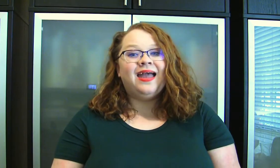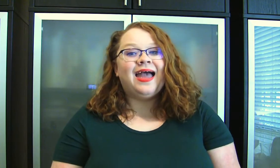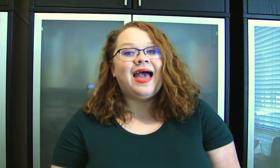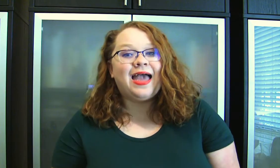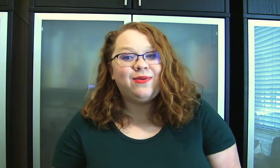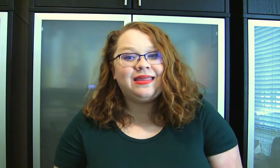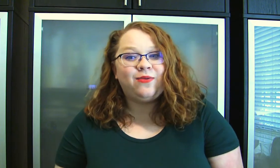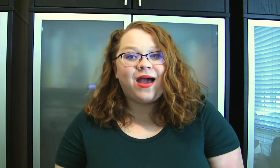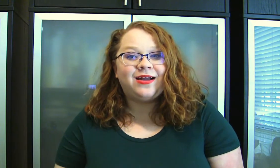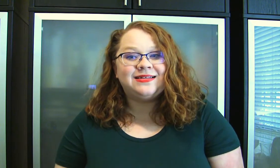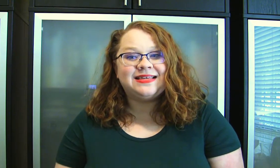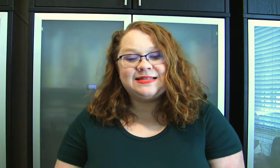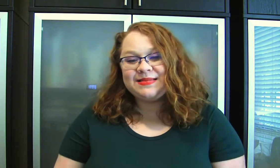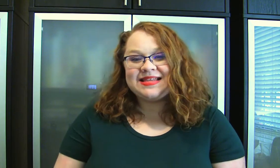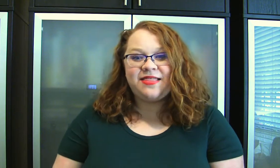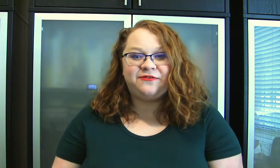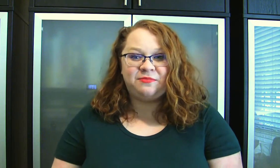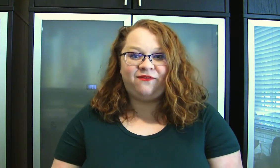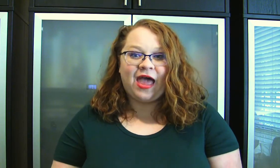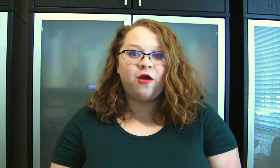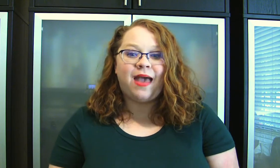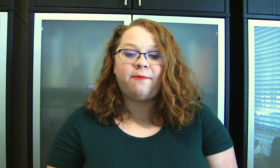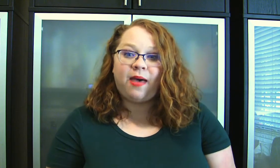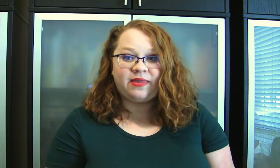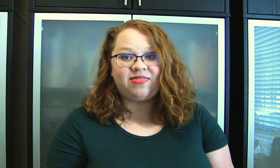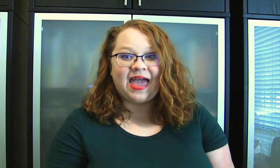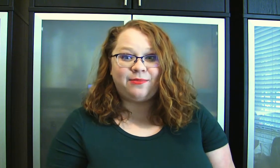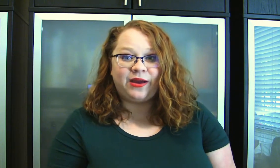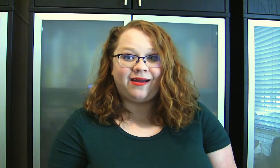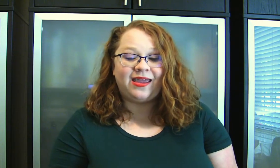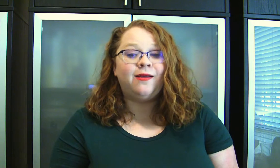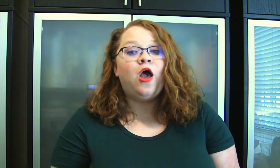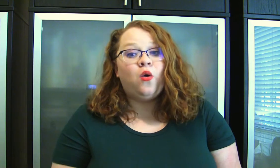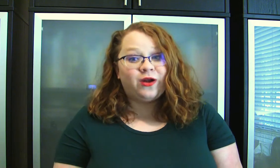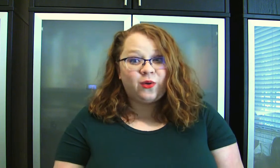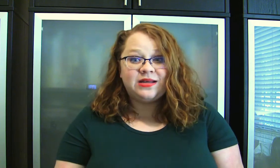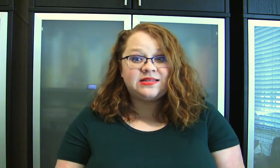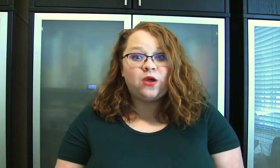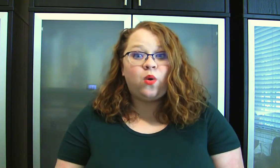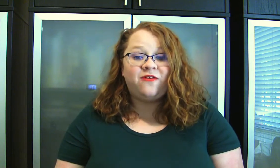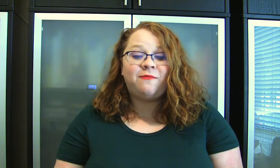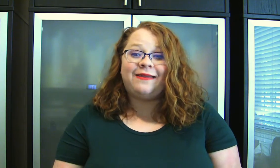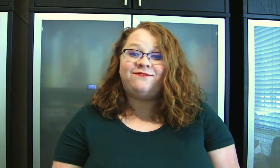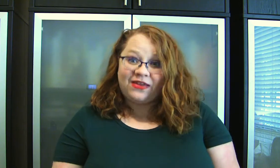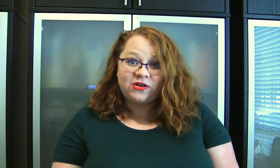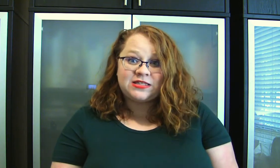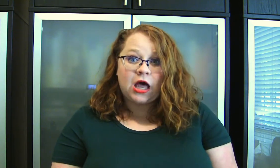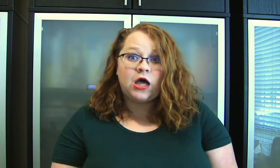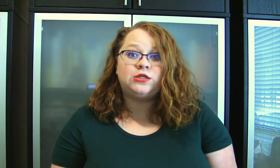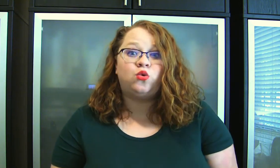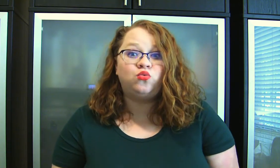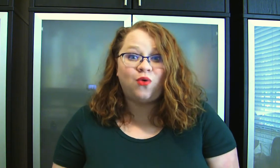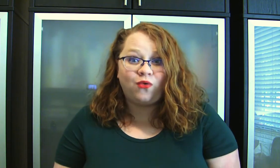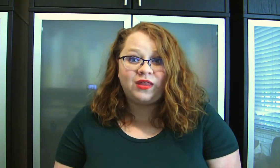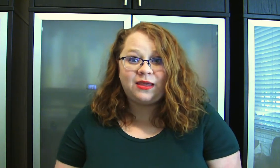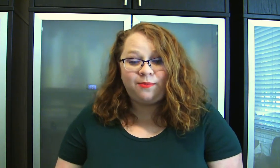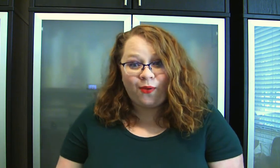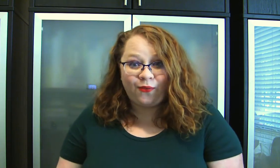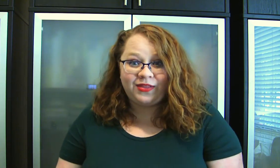Hi Wiggly Walkers, it's Miss Heather from the Flower Mound Public Library. We're going to sing one of my favorite songs, Roly Poly.